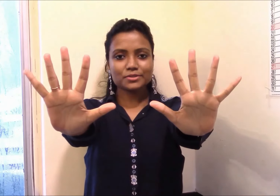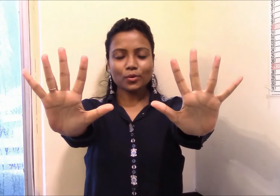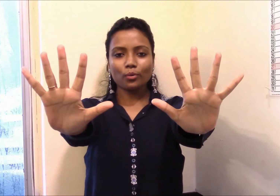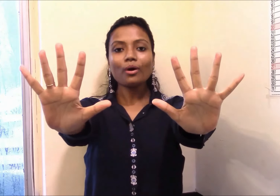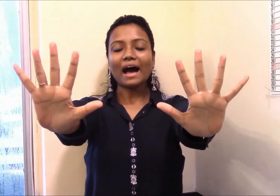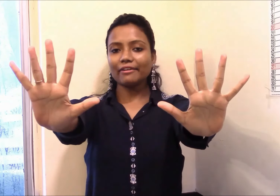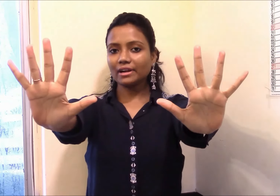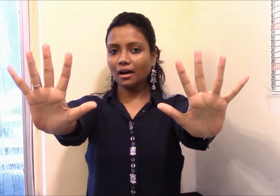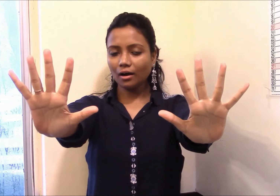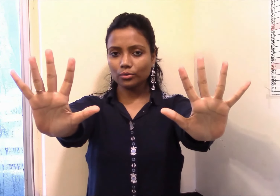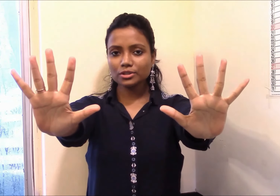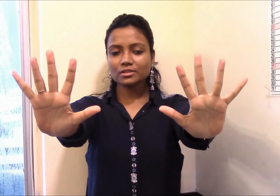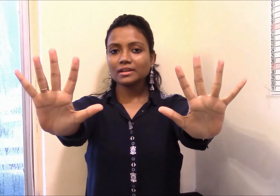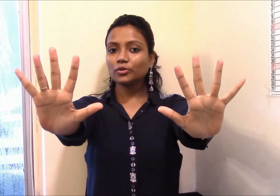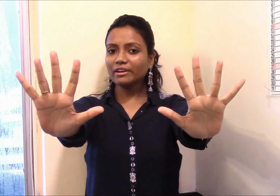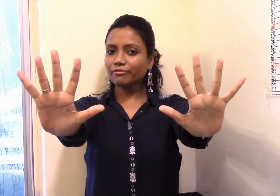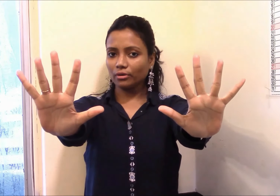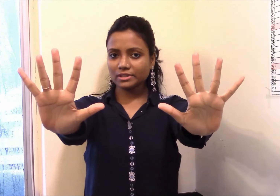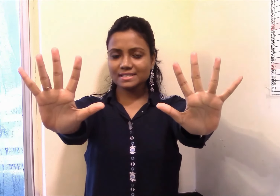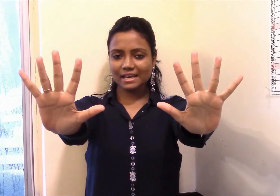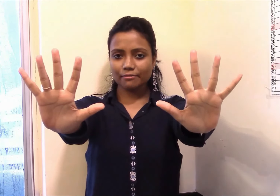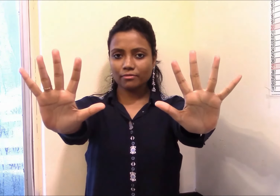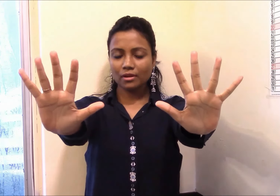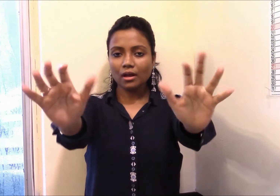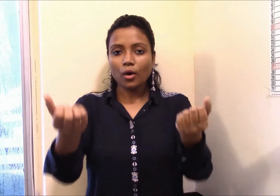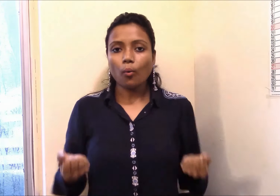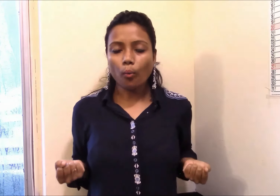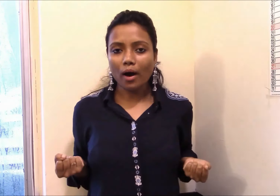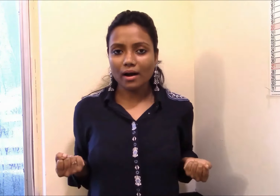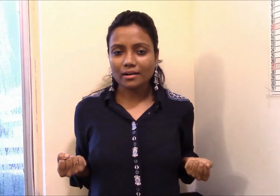So I will count, you can follow the steps. One,